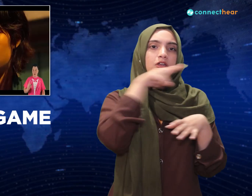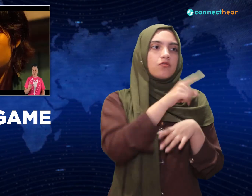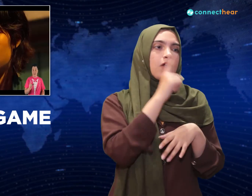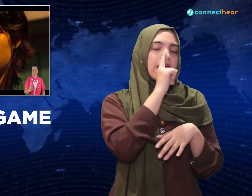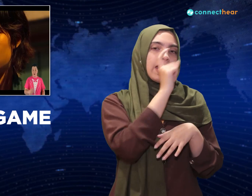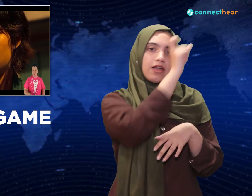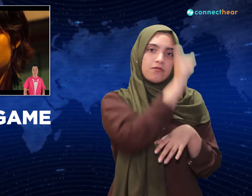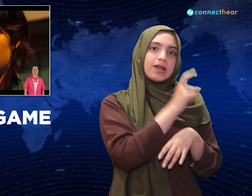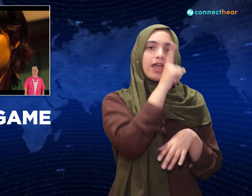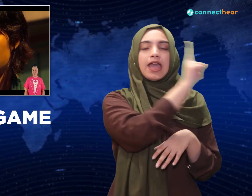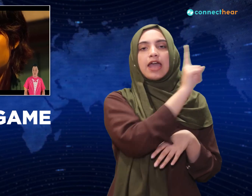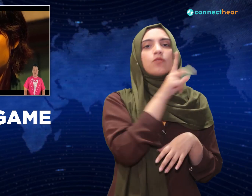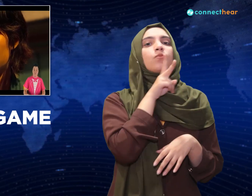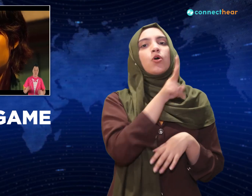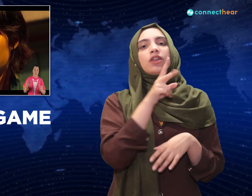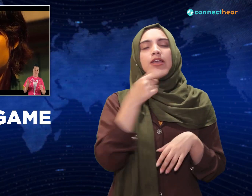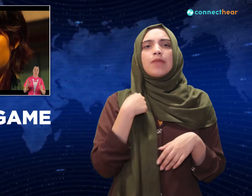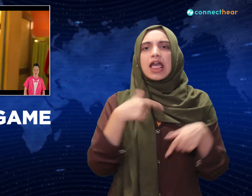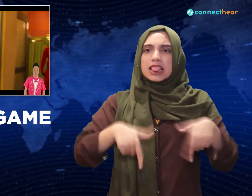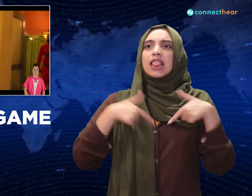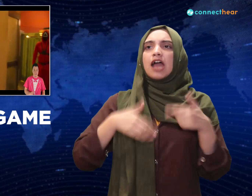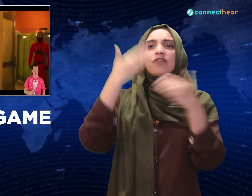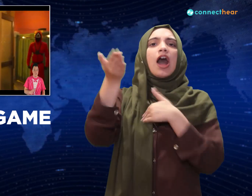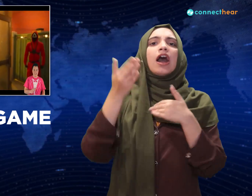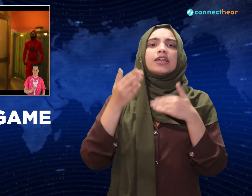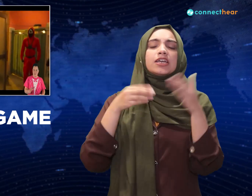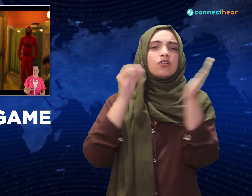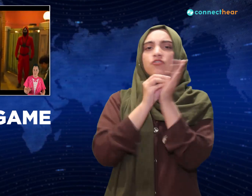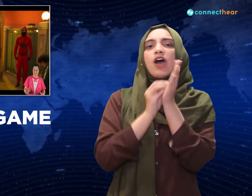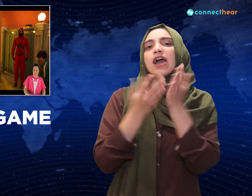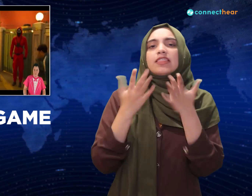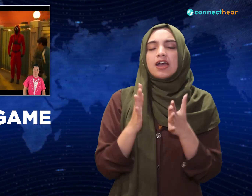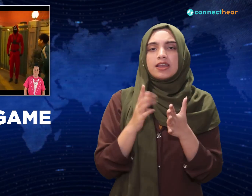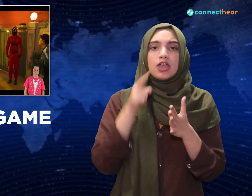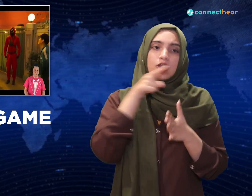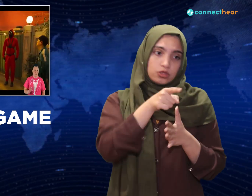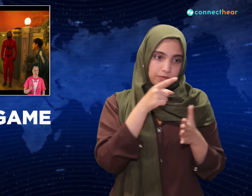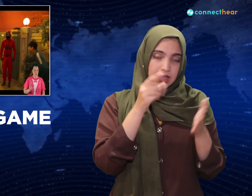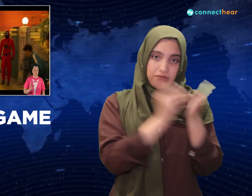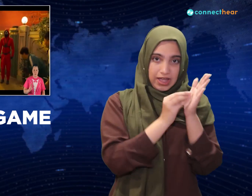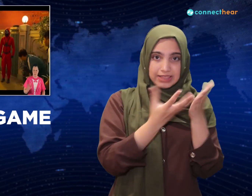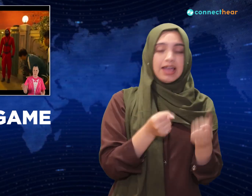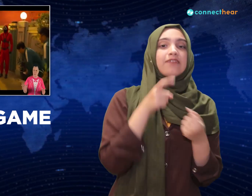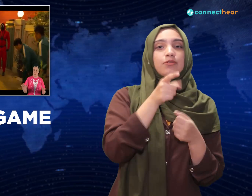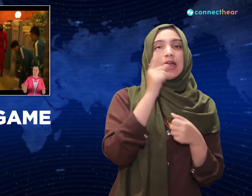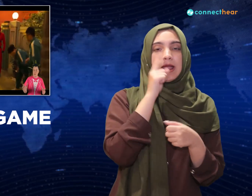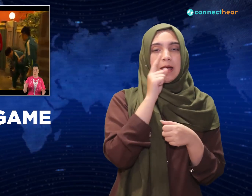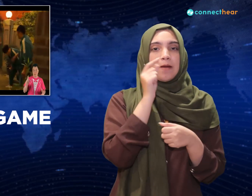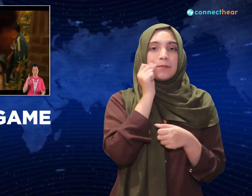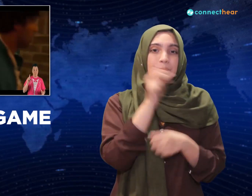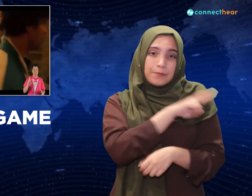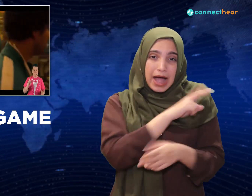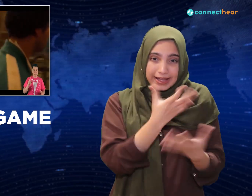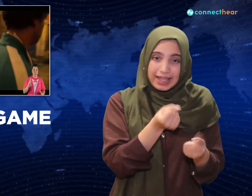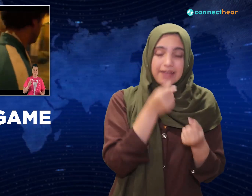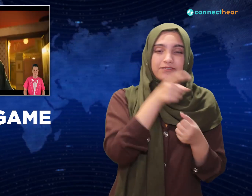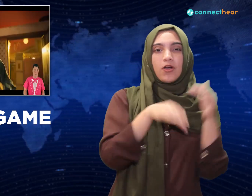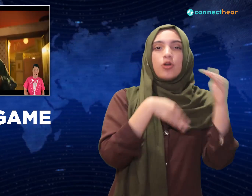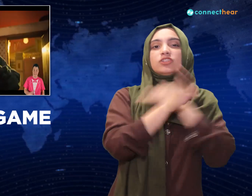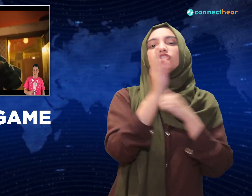you gotta go and rescue your brother. Ali's out scouting other teams as part of Sangwoo's undisclosed genius plan. But at the